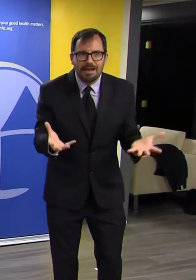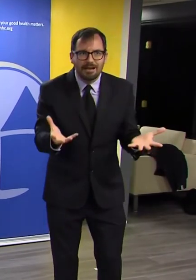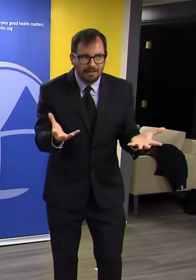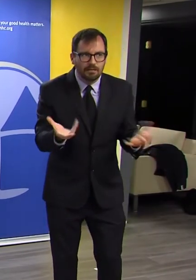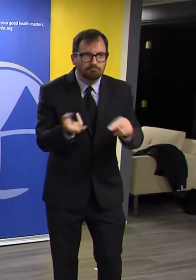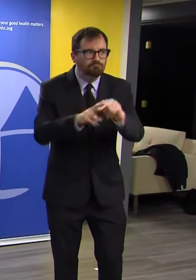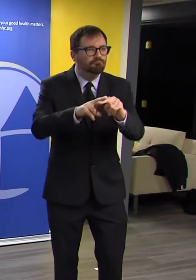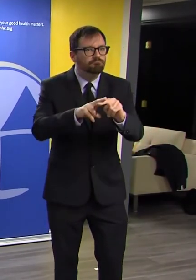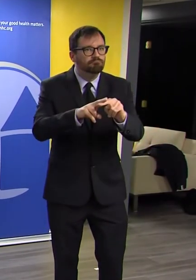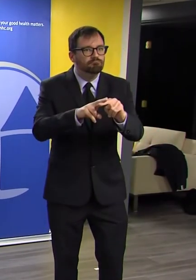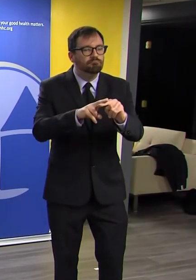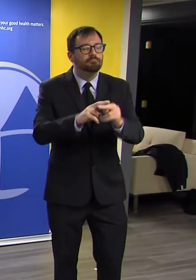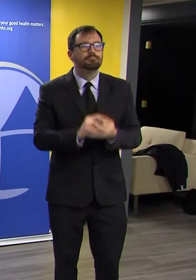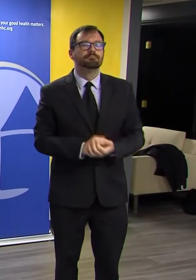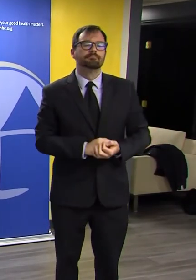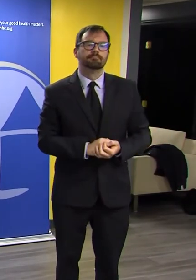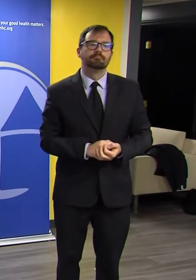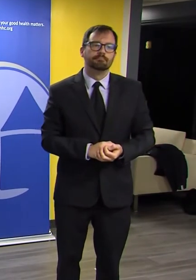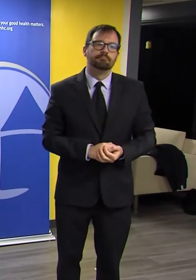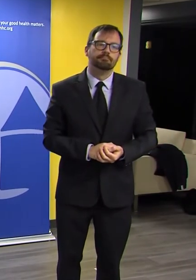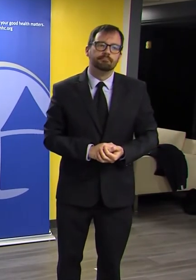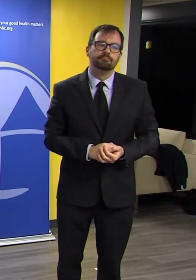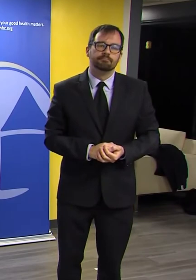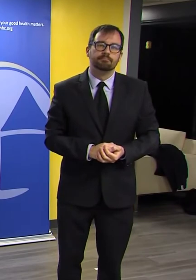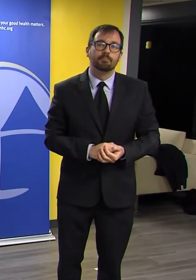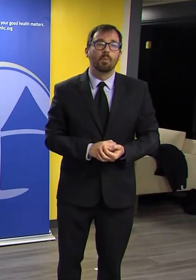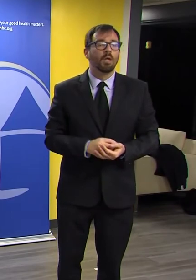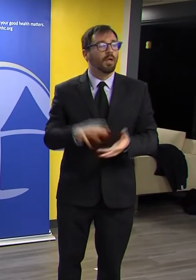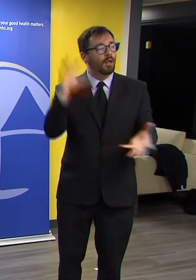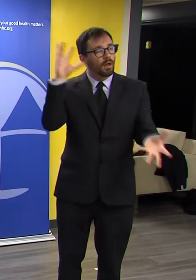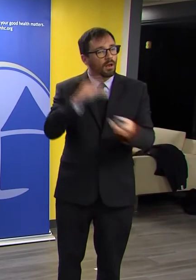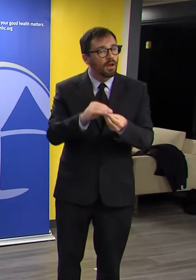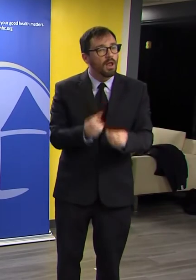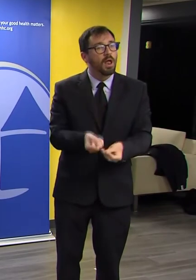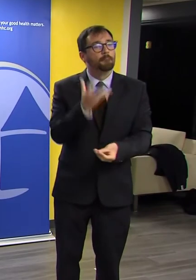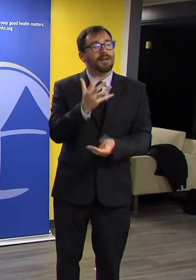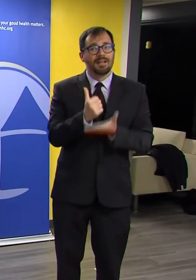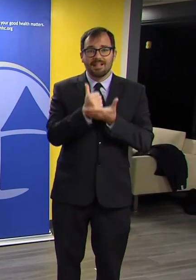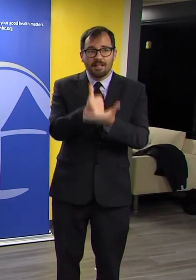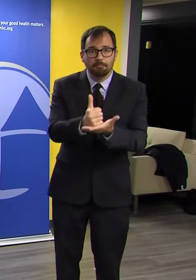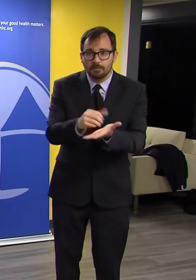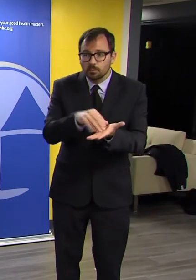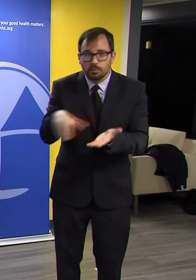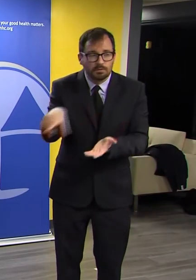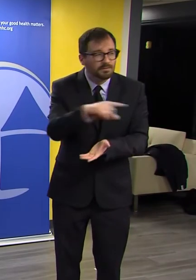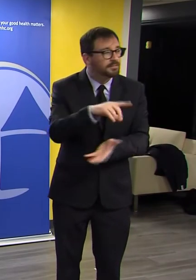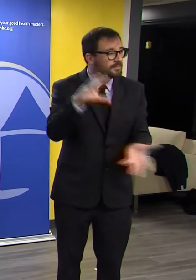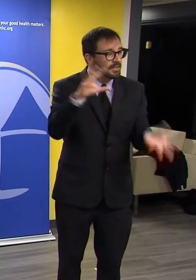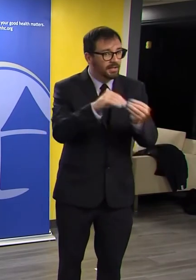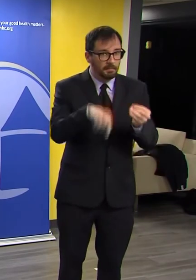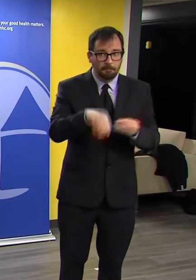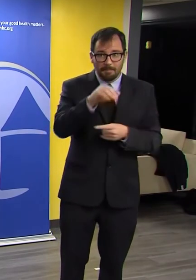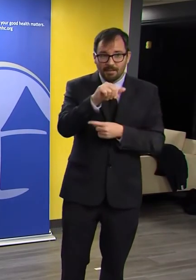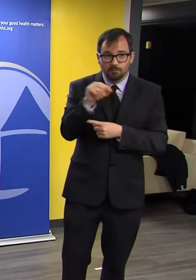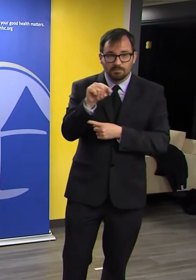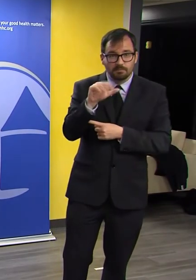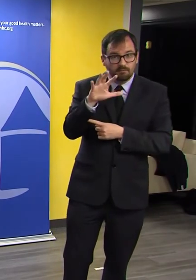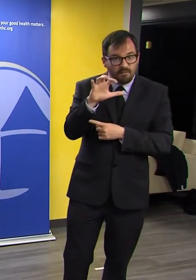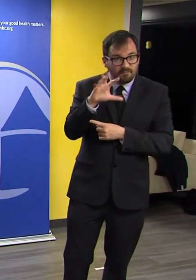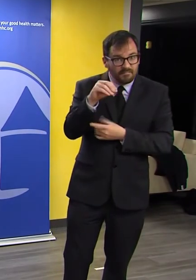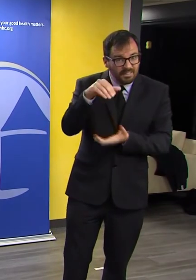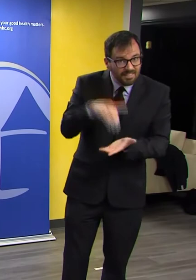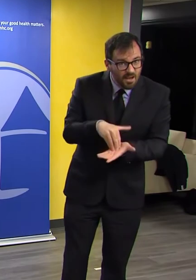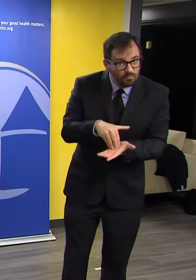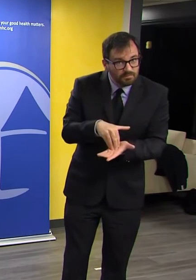550,000 students and their families buy food, bringing over $396 million of